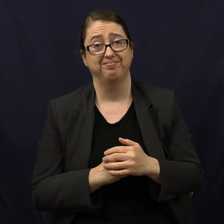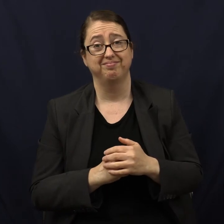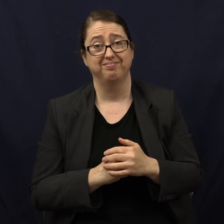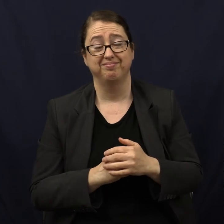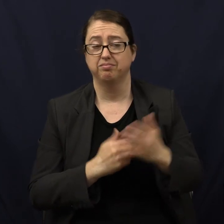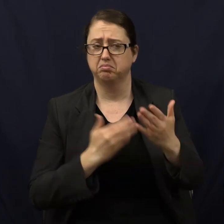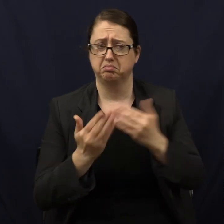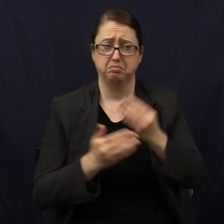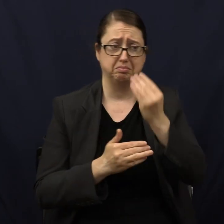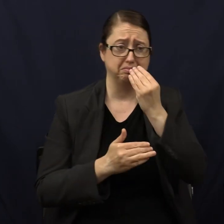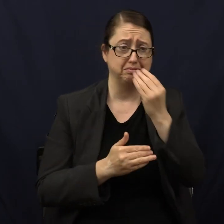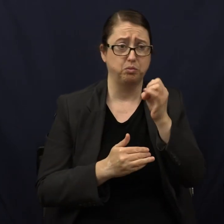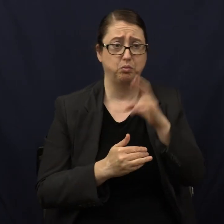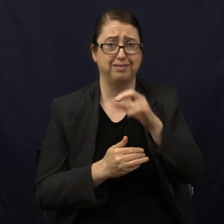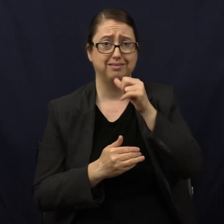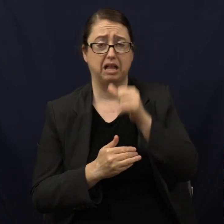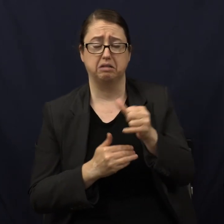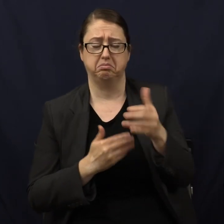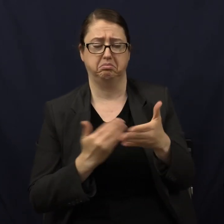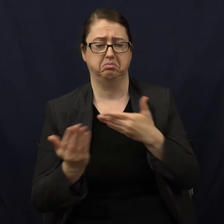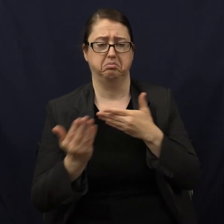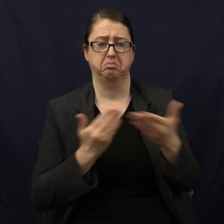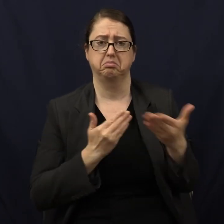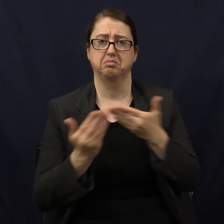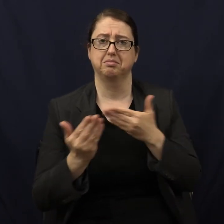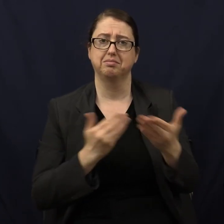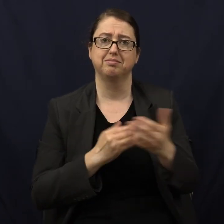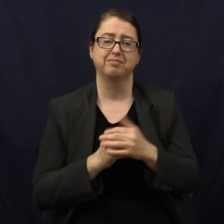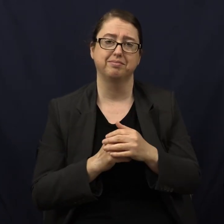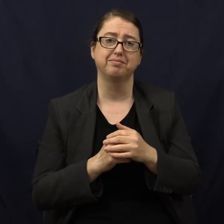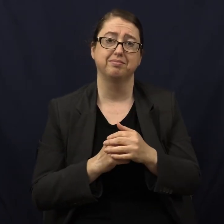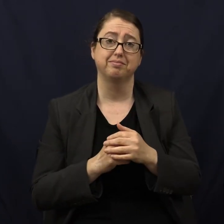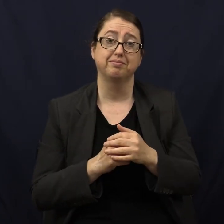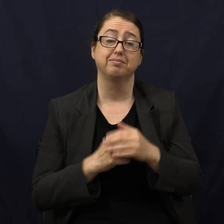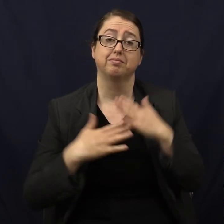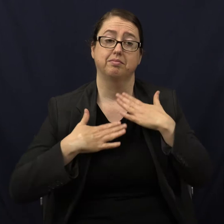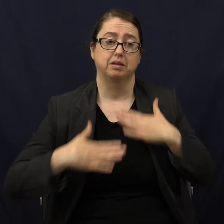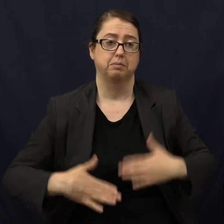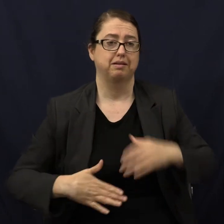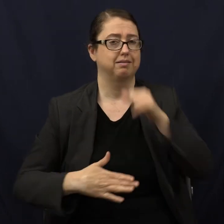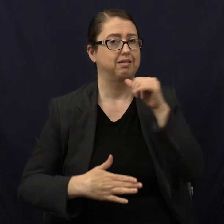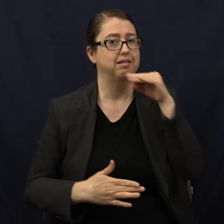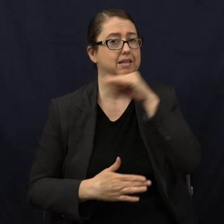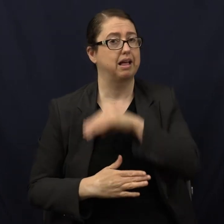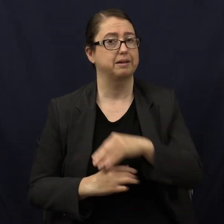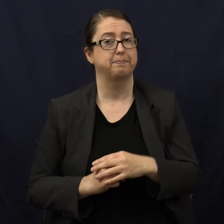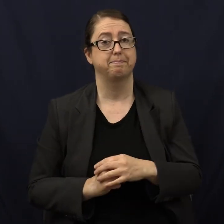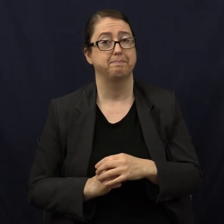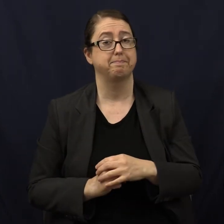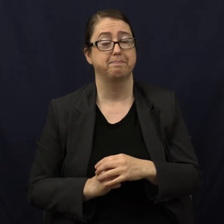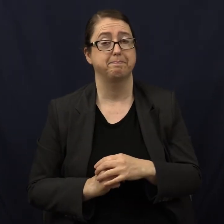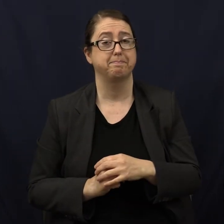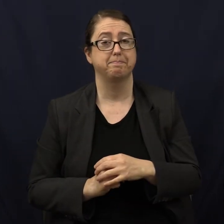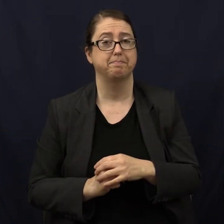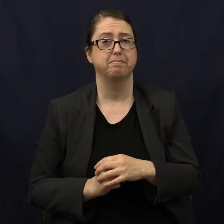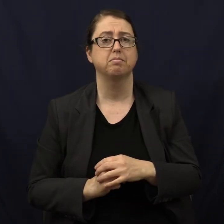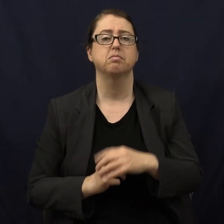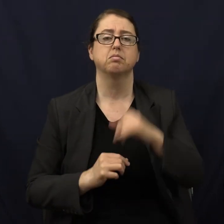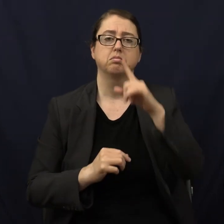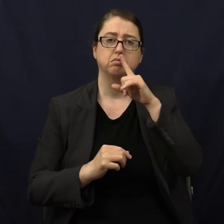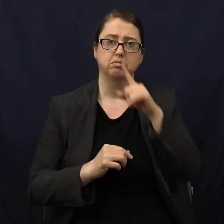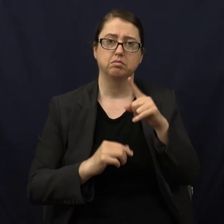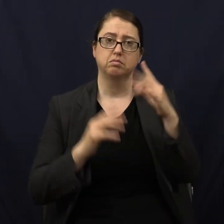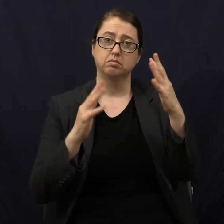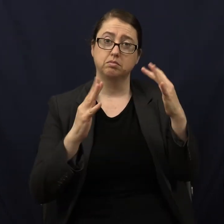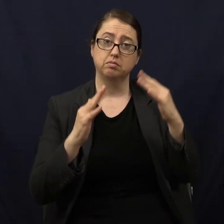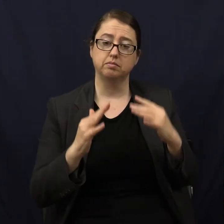Whether you eat them or not, it doesn't matter. The body doesn't lie. And you come down to